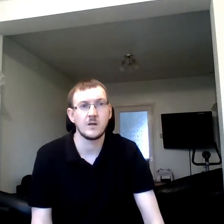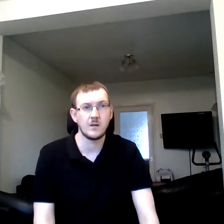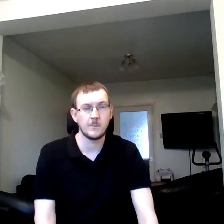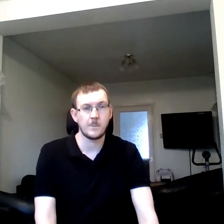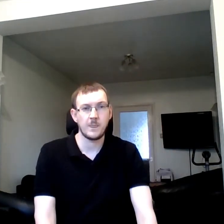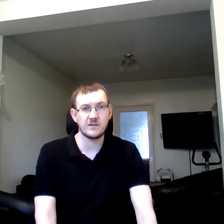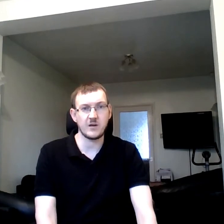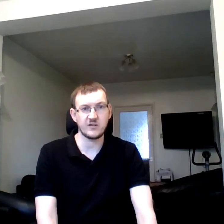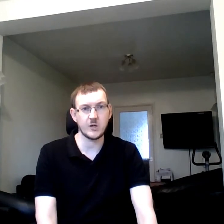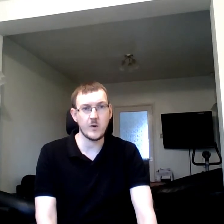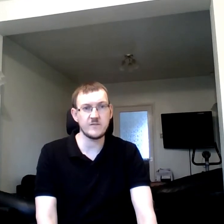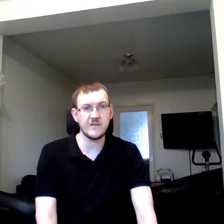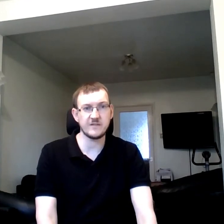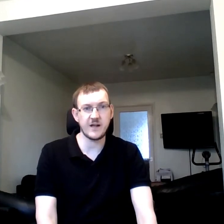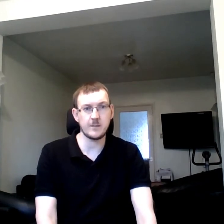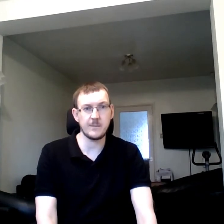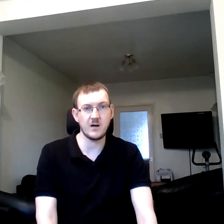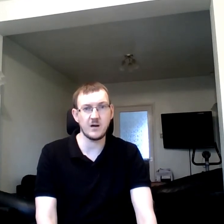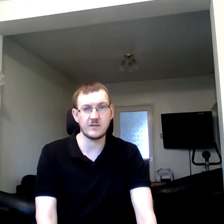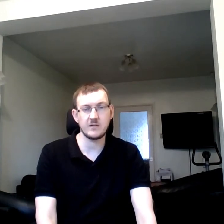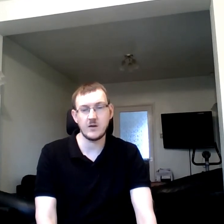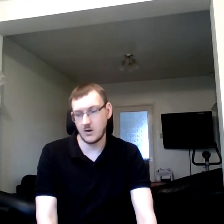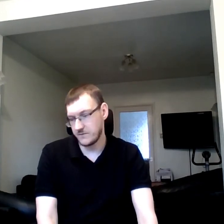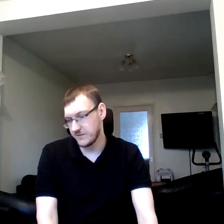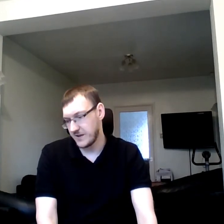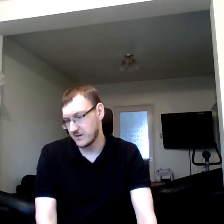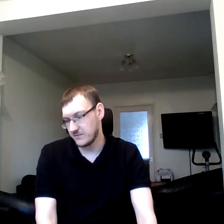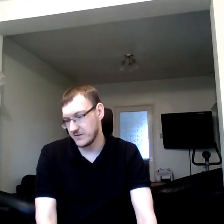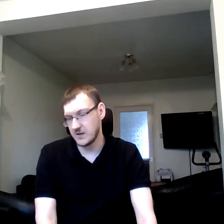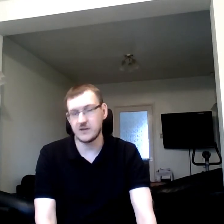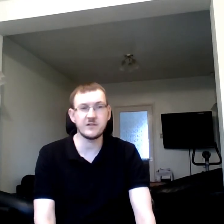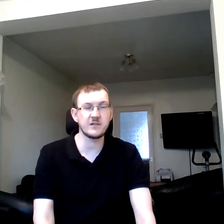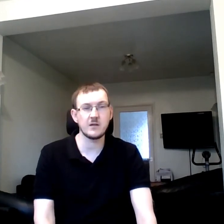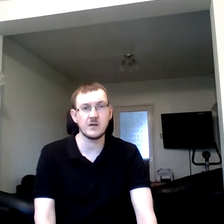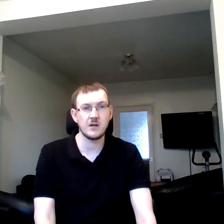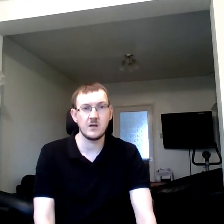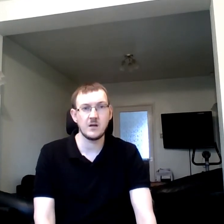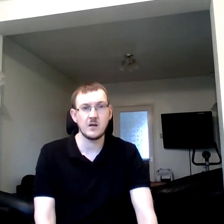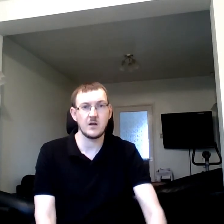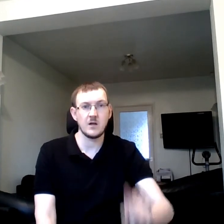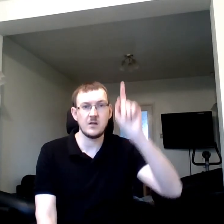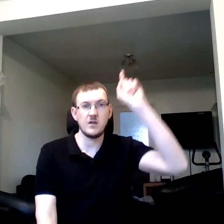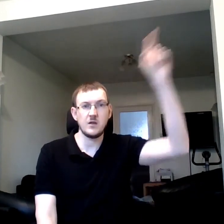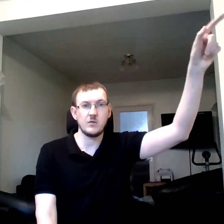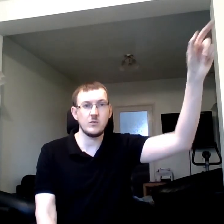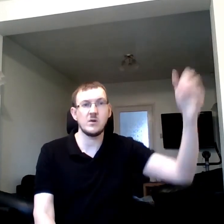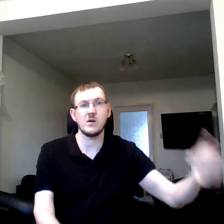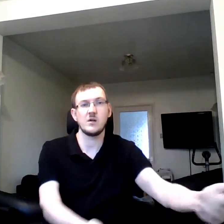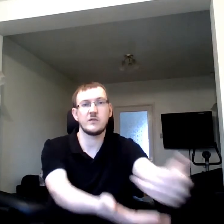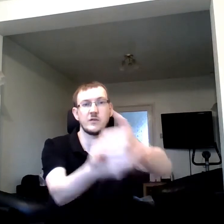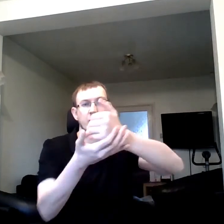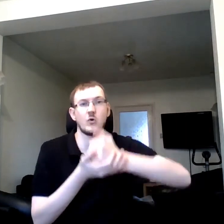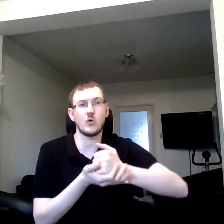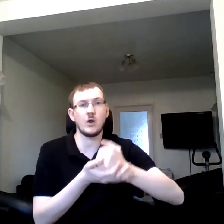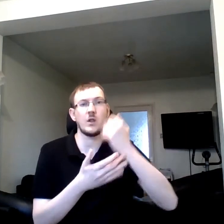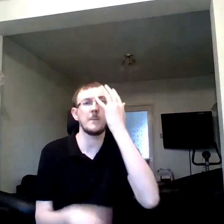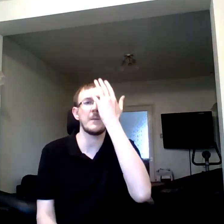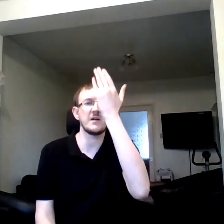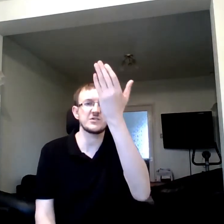So to go over the second part of the second verse. You recall my